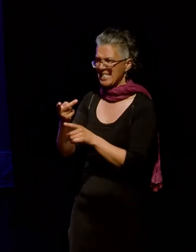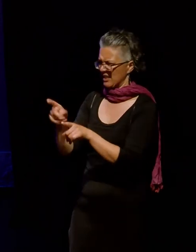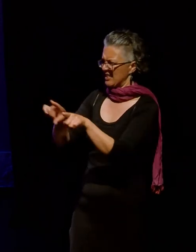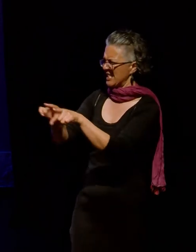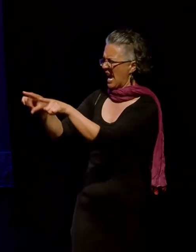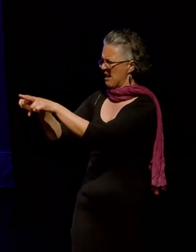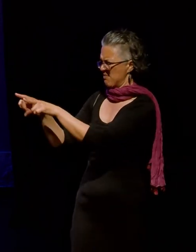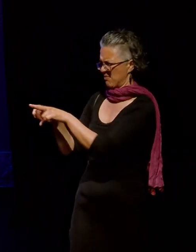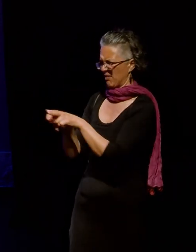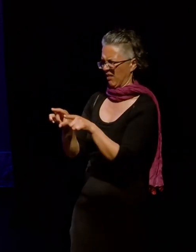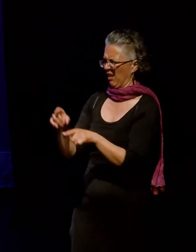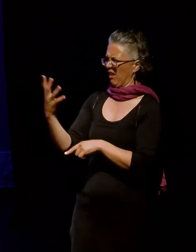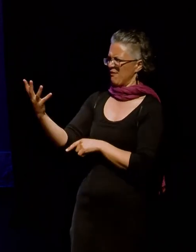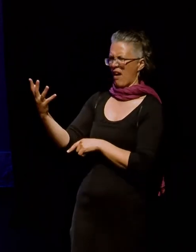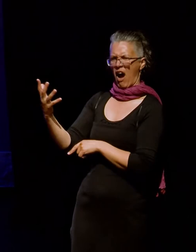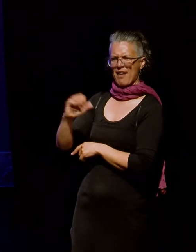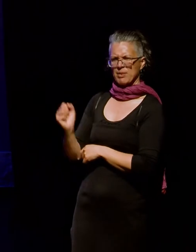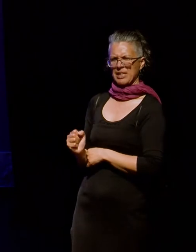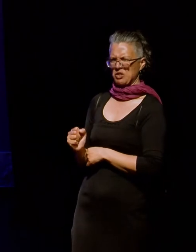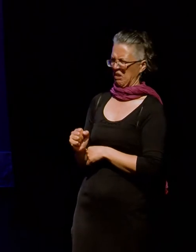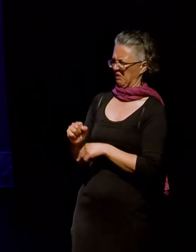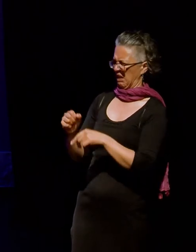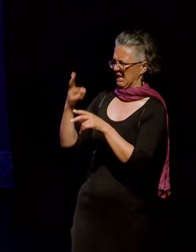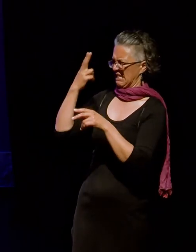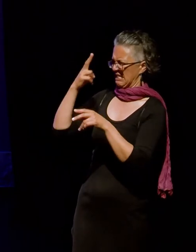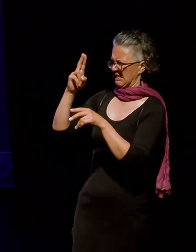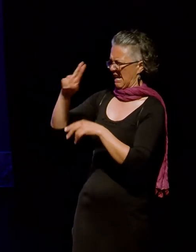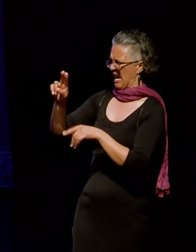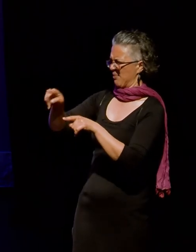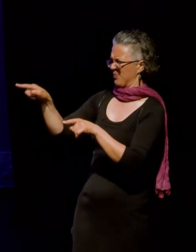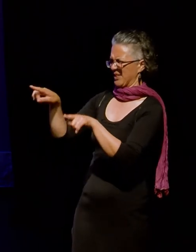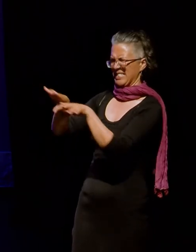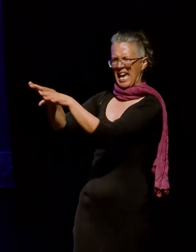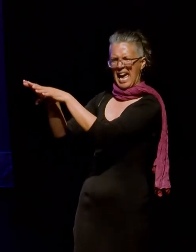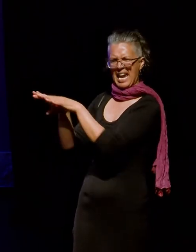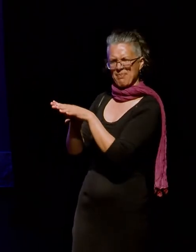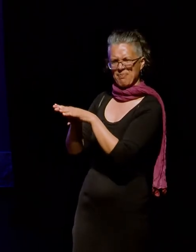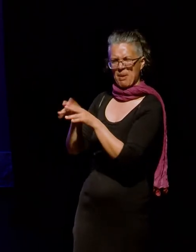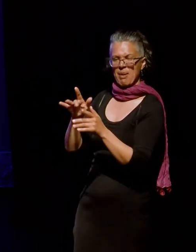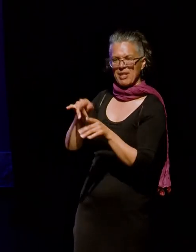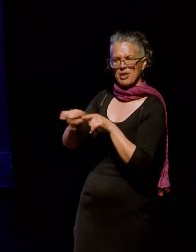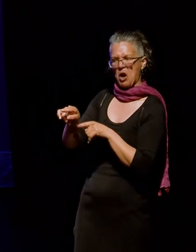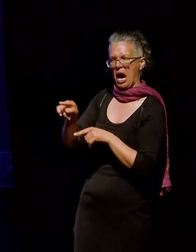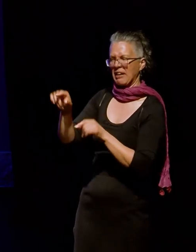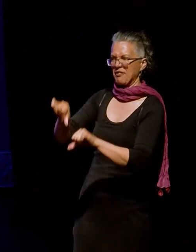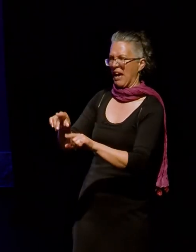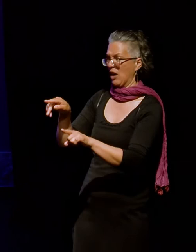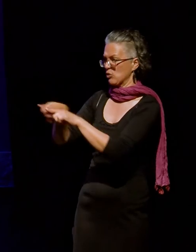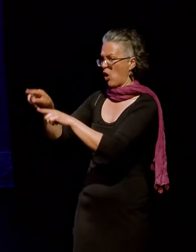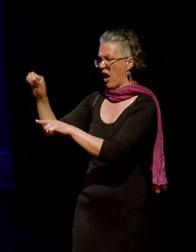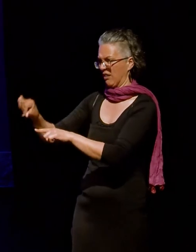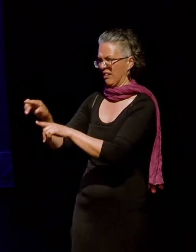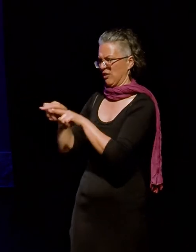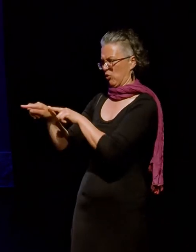created about five of the groups with nearly identical titles, as if they were trying to get it right. The key